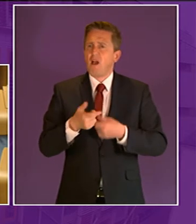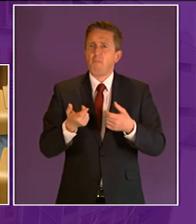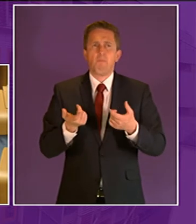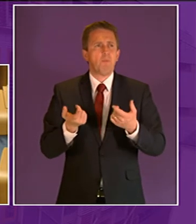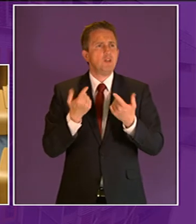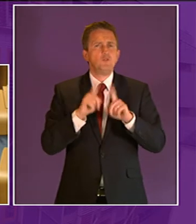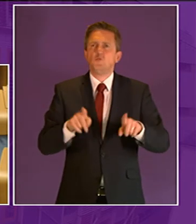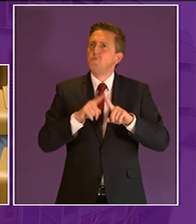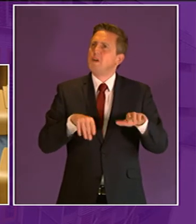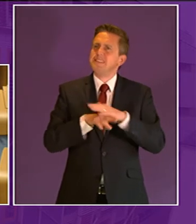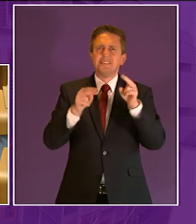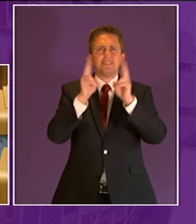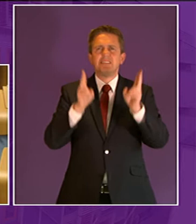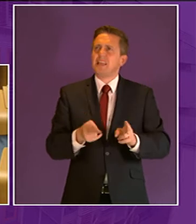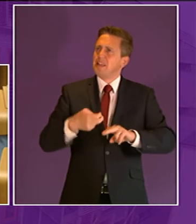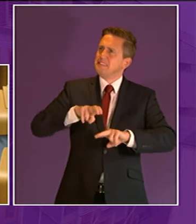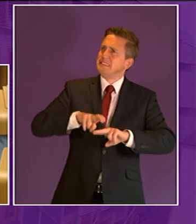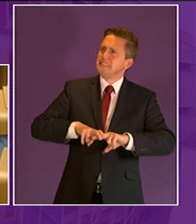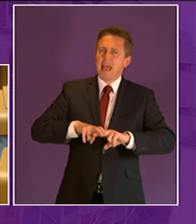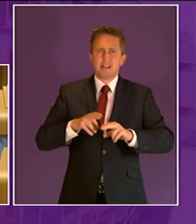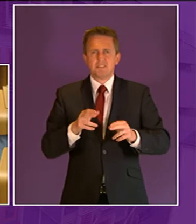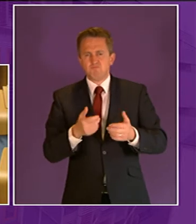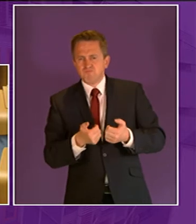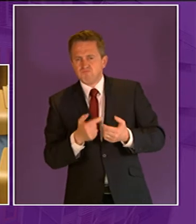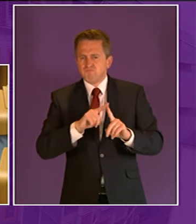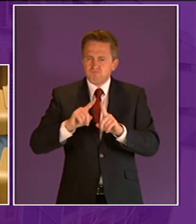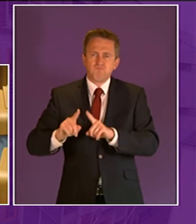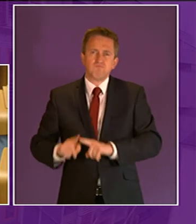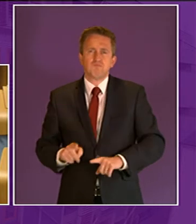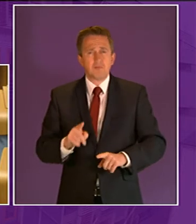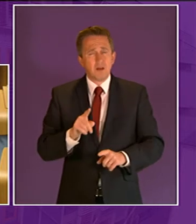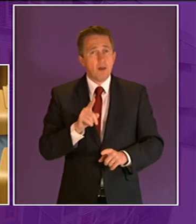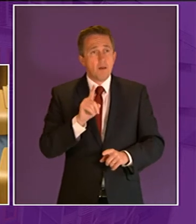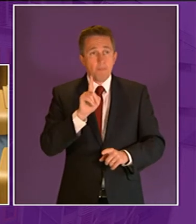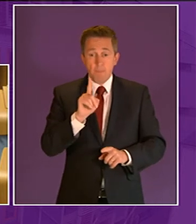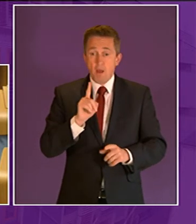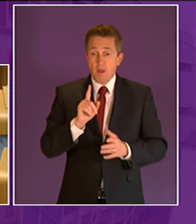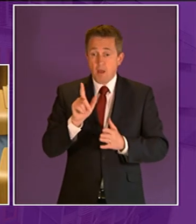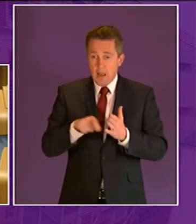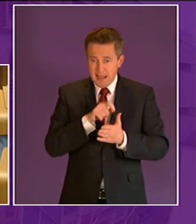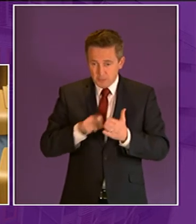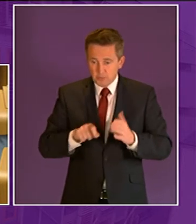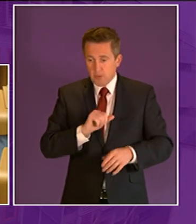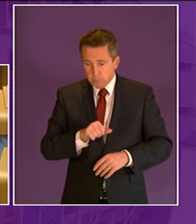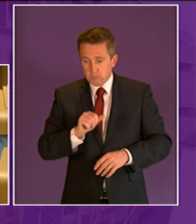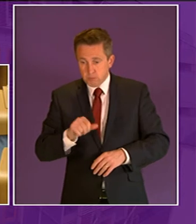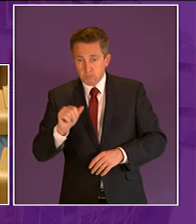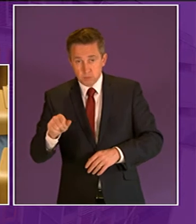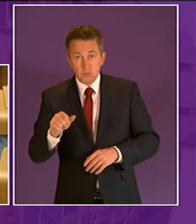indoors sitting down members of this parliament will be familiar with that though with one election following another this year many in politics are currently getting